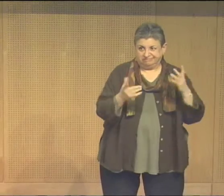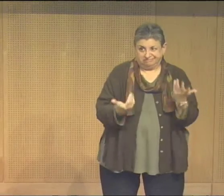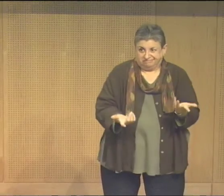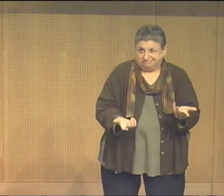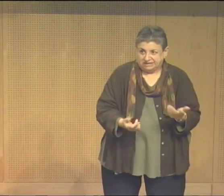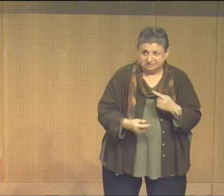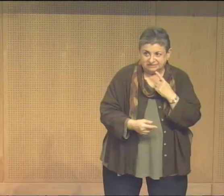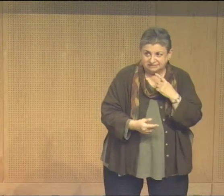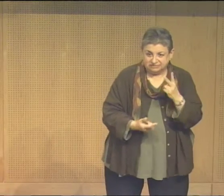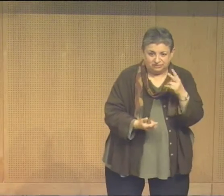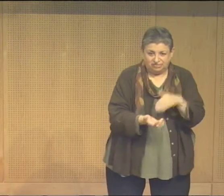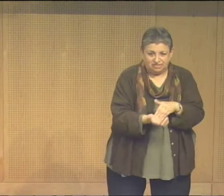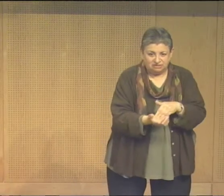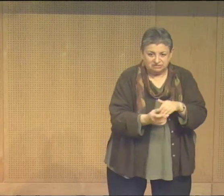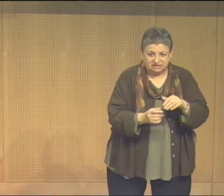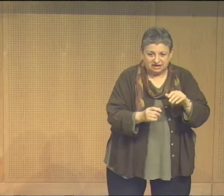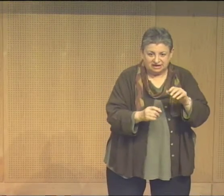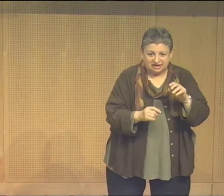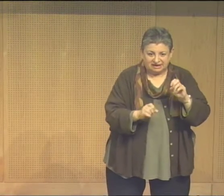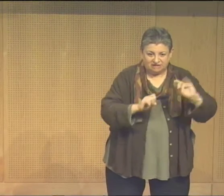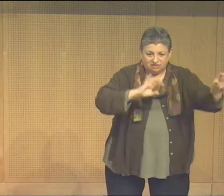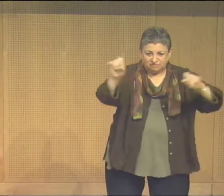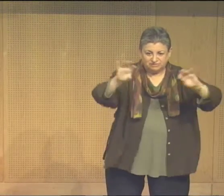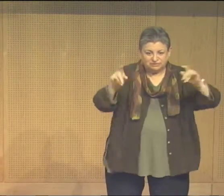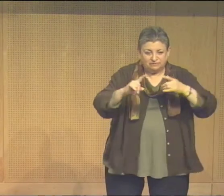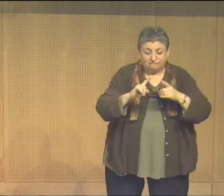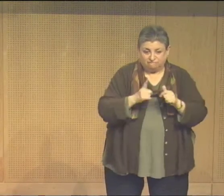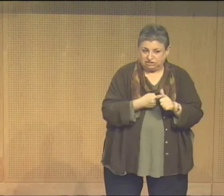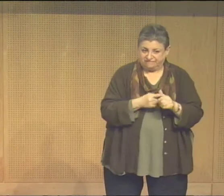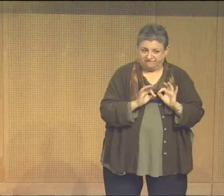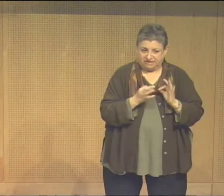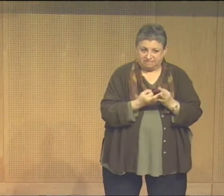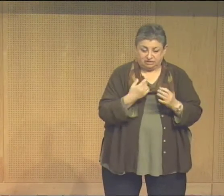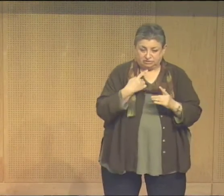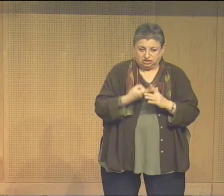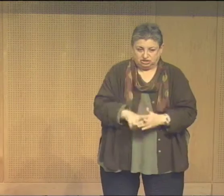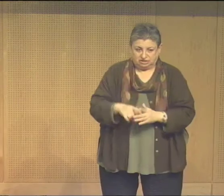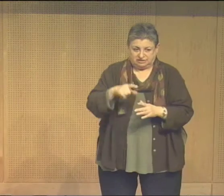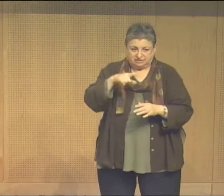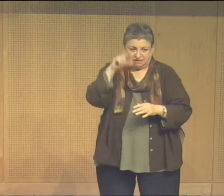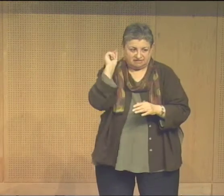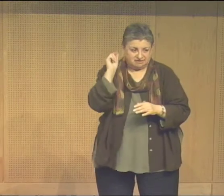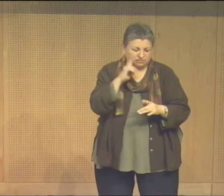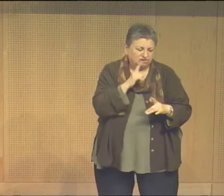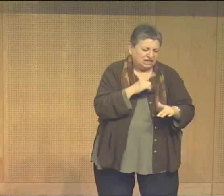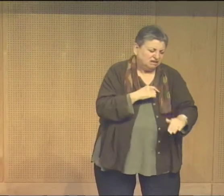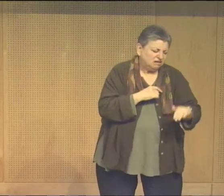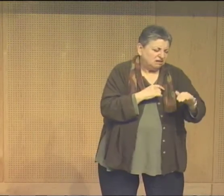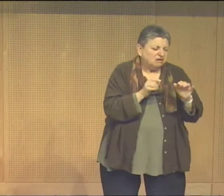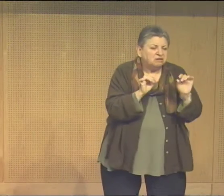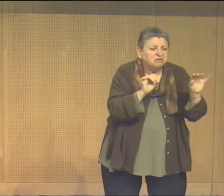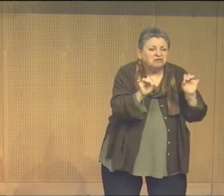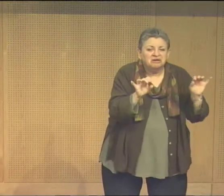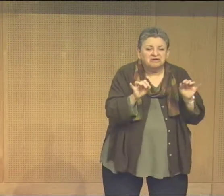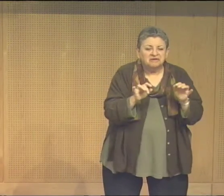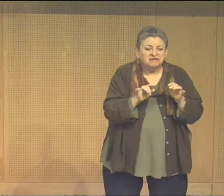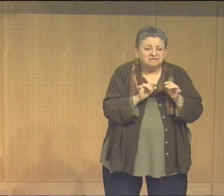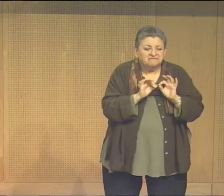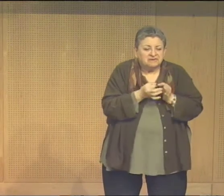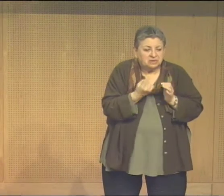it and I'd say maybe I've done 2,000 different envelopes and used first of all it was just a few select